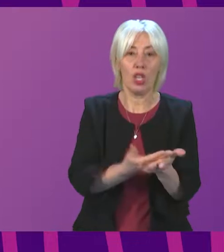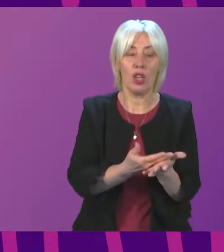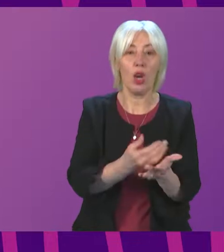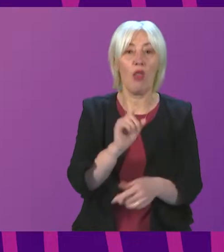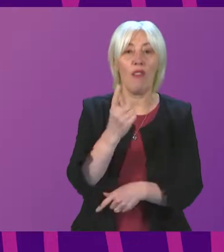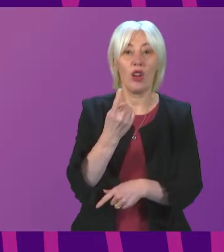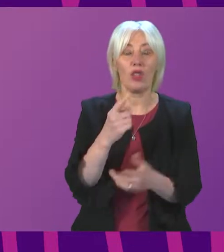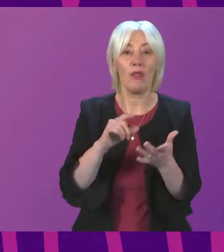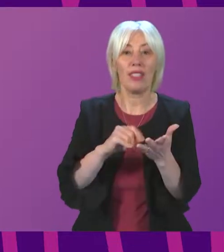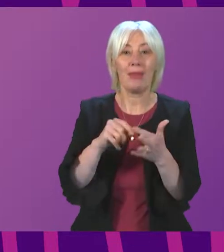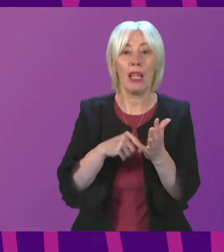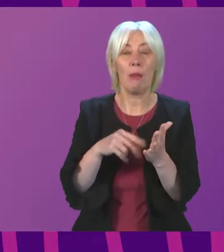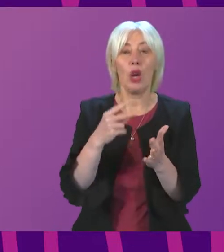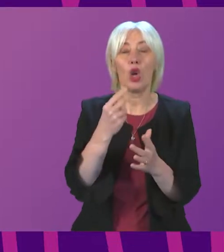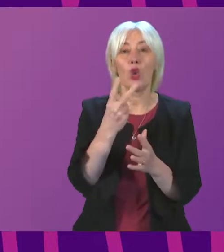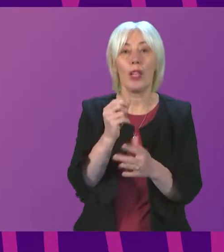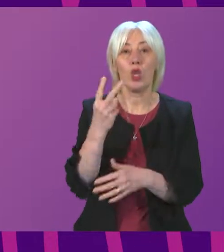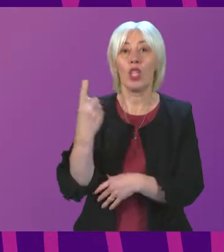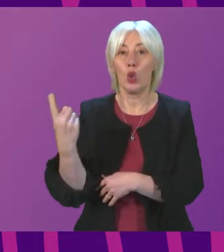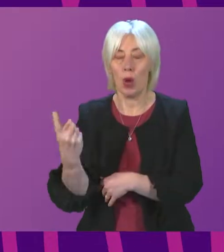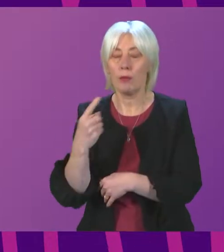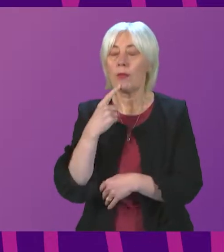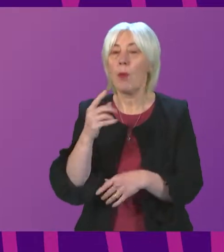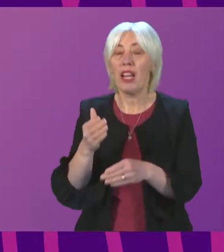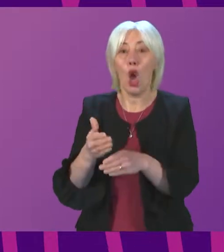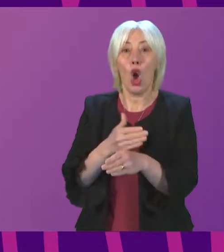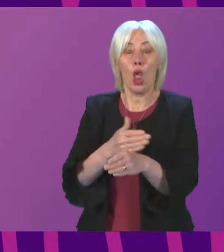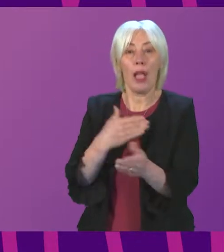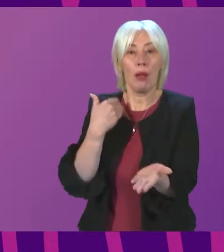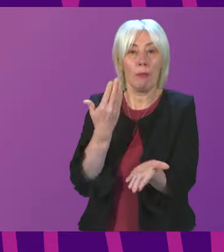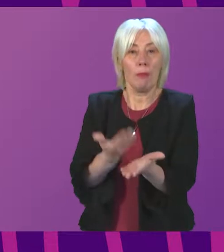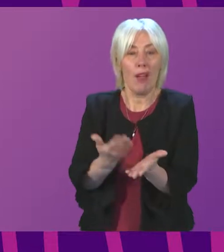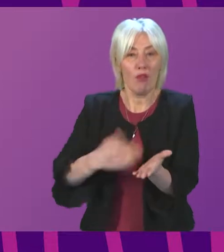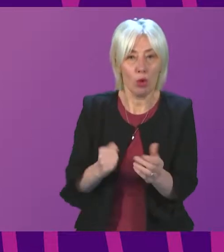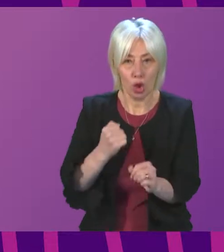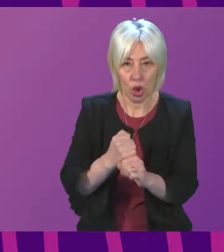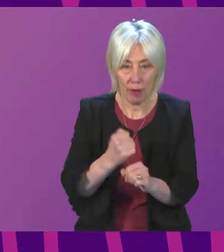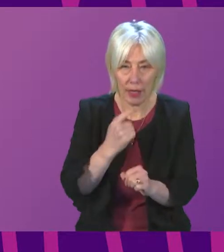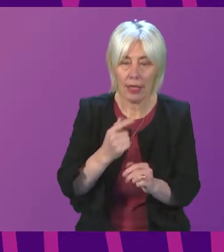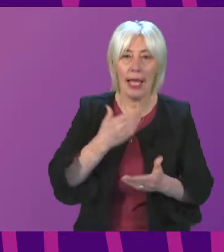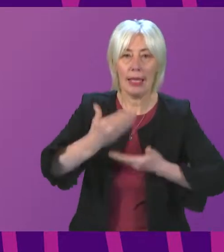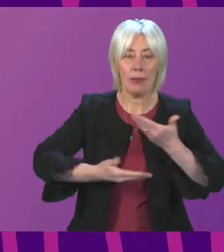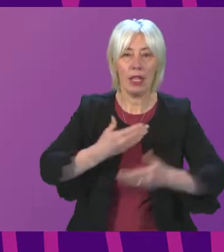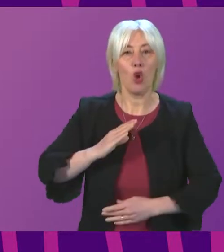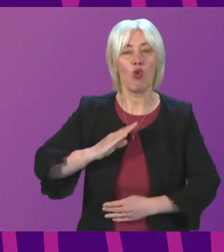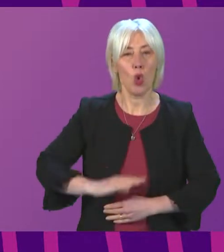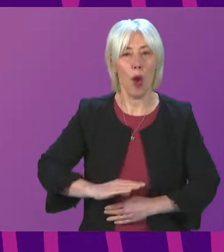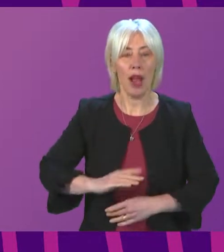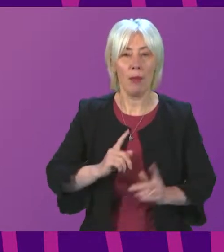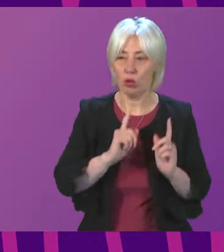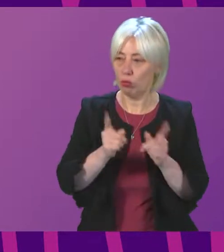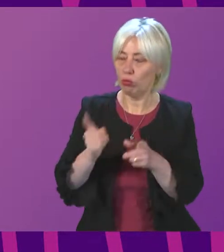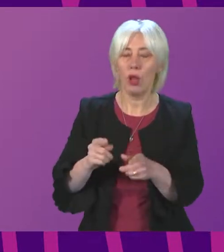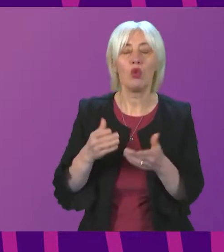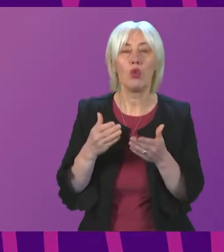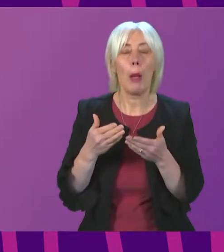and at that meeting the committee discussed an earlier submission by the Scottish Government which explained that the requirements for the appointments to a public